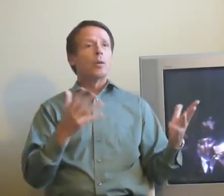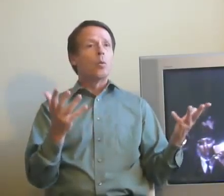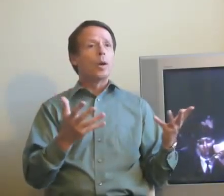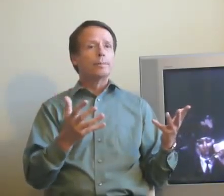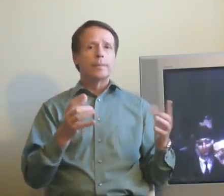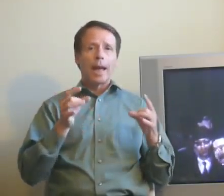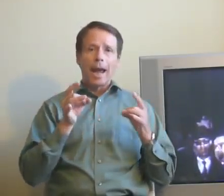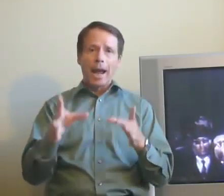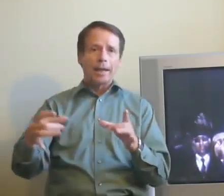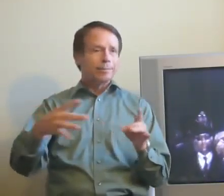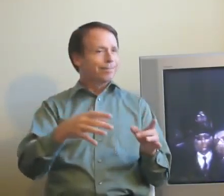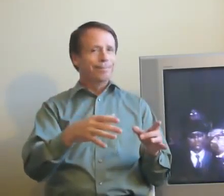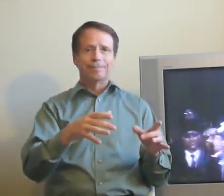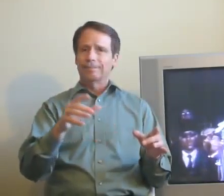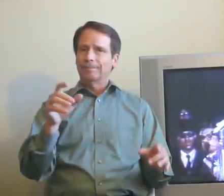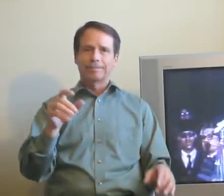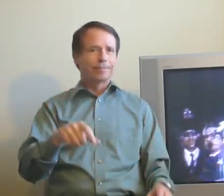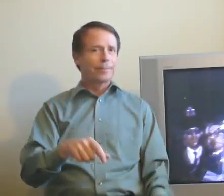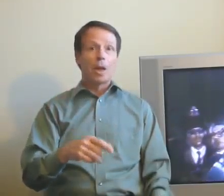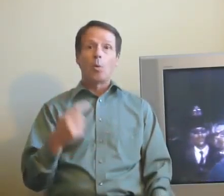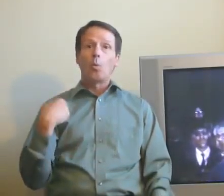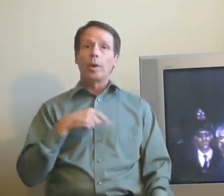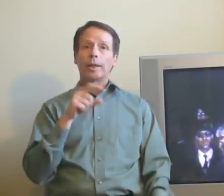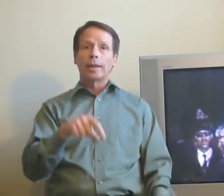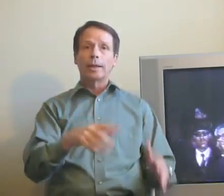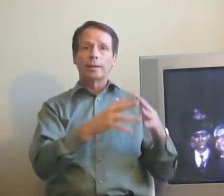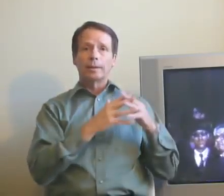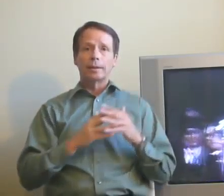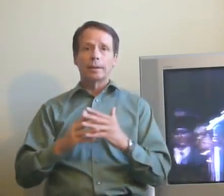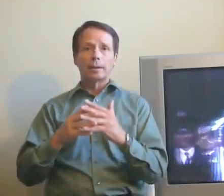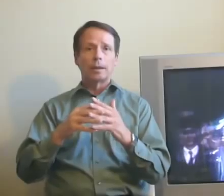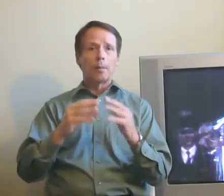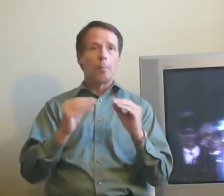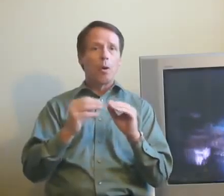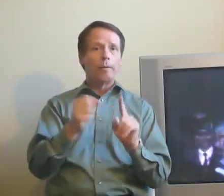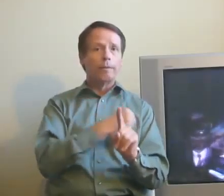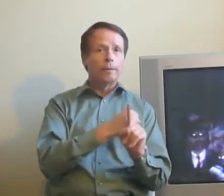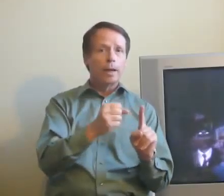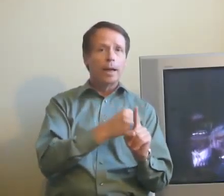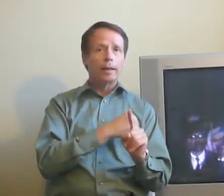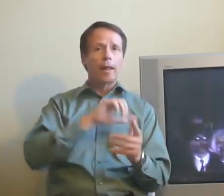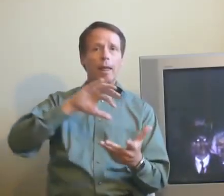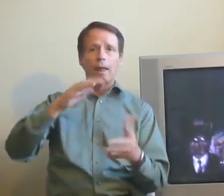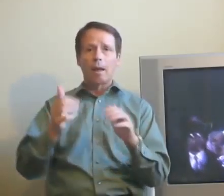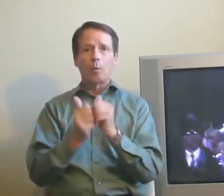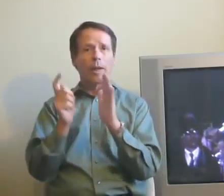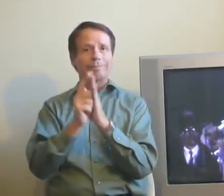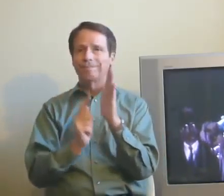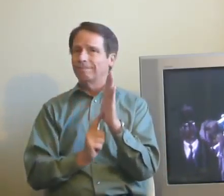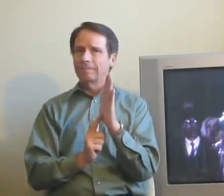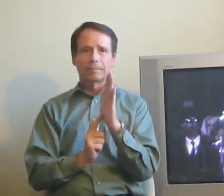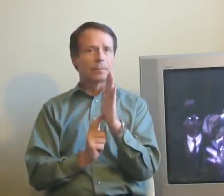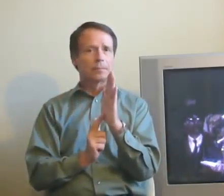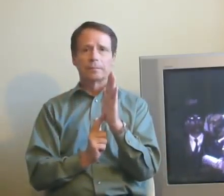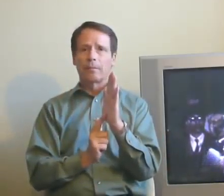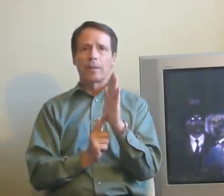hatred. What we need in the United States is not violence and lawlessness, but is love